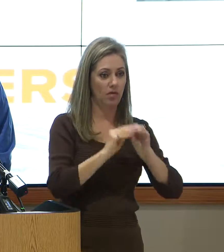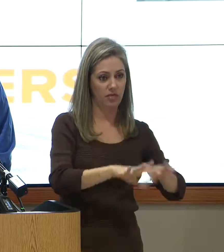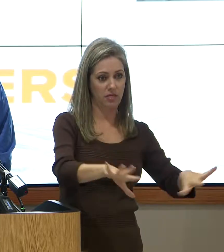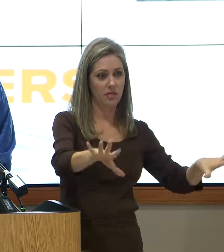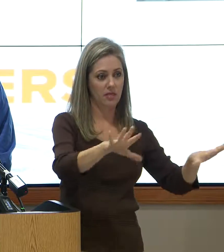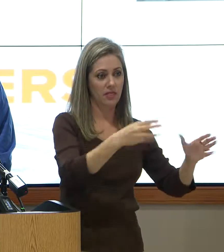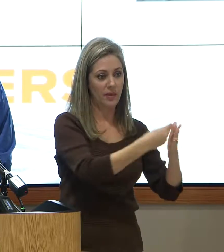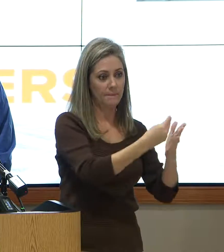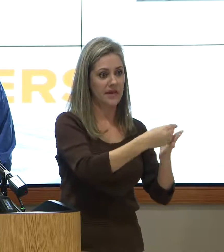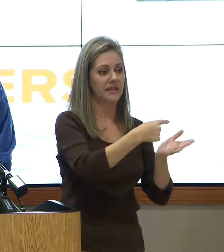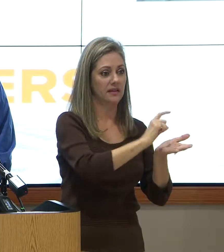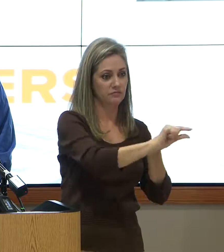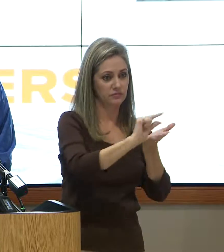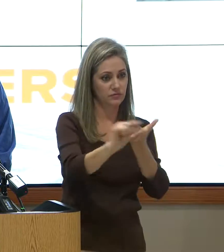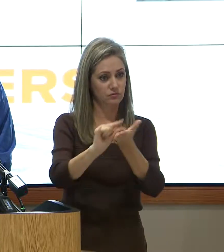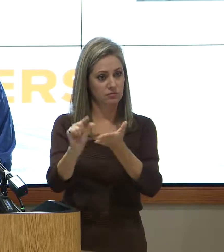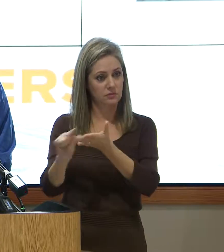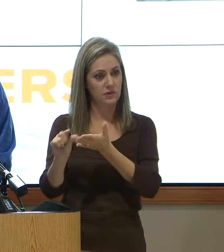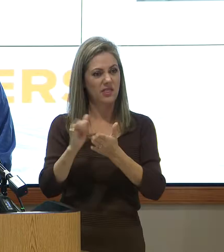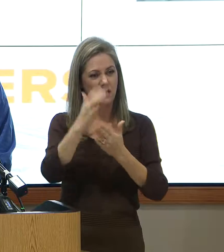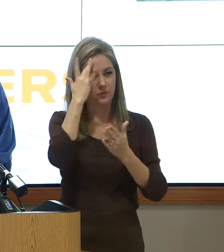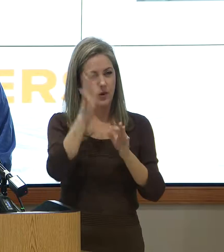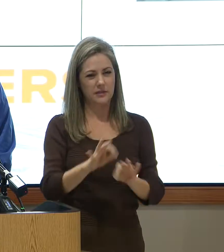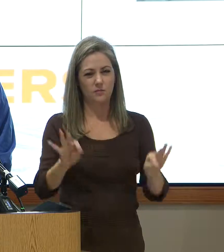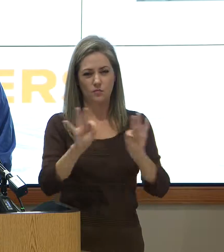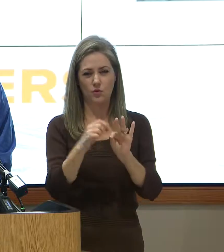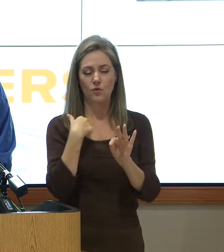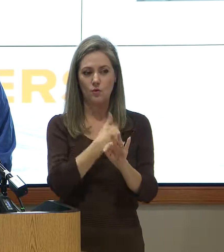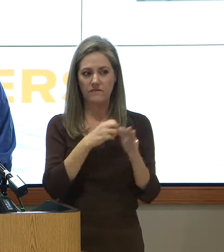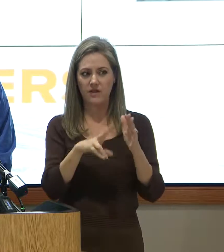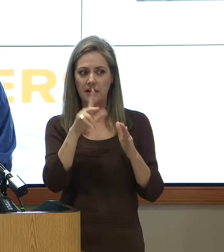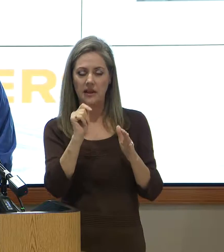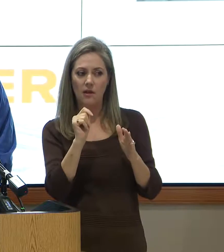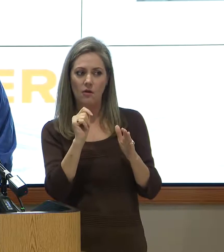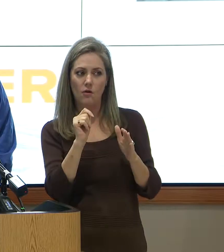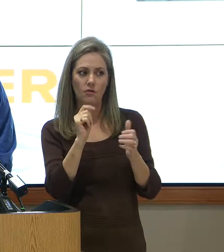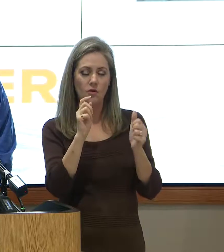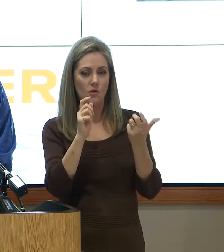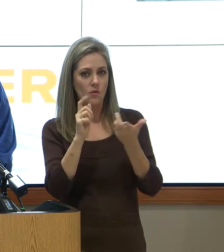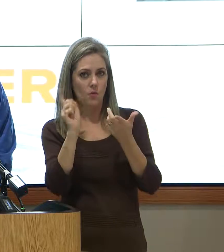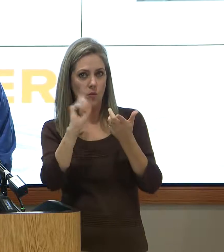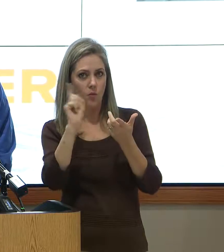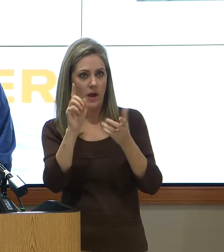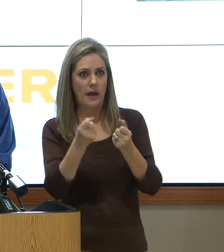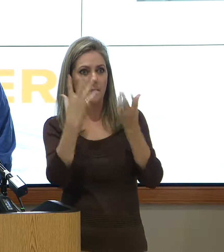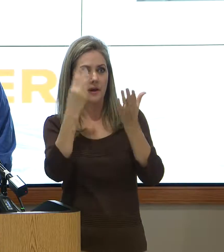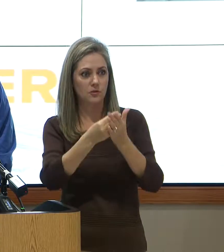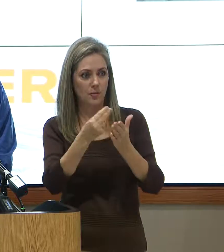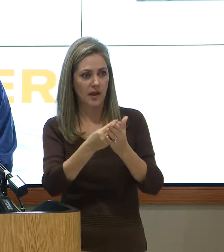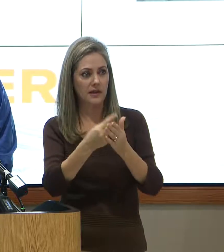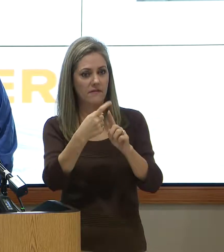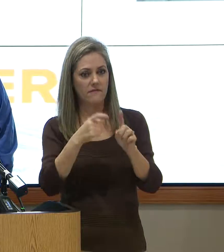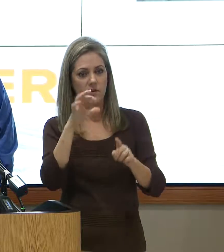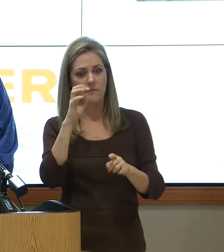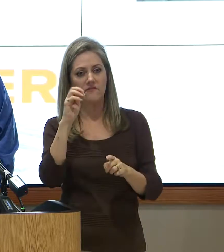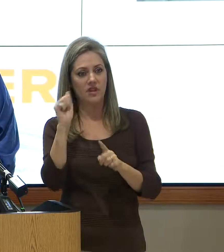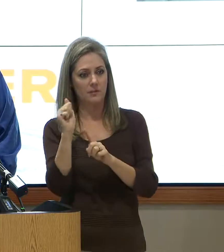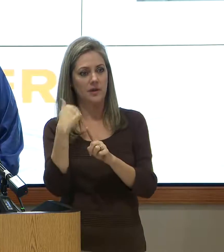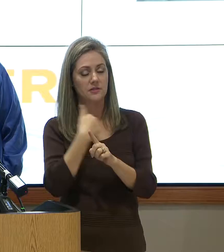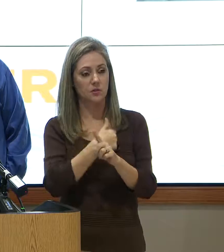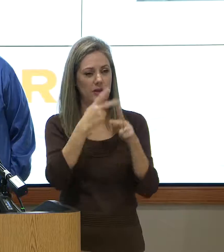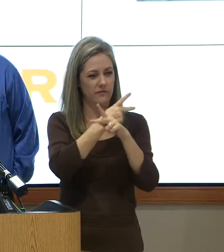criteria. Again, that's why it's so important for us to find out what buckets can be filled with money from FEMA so we can start figuring out what the criteria is going to be.